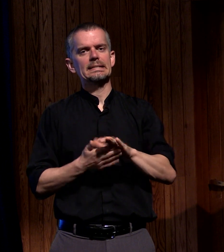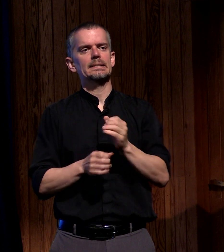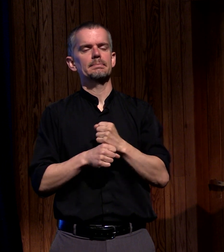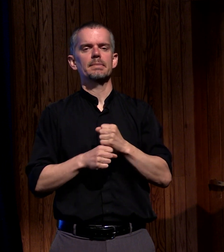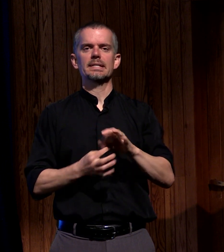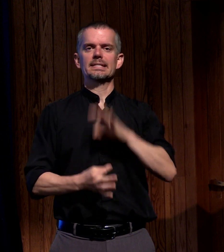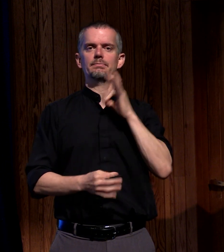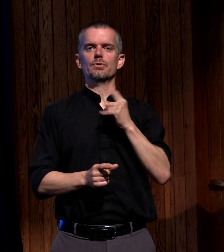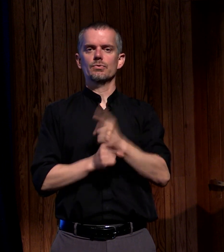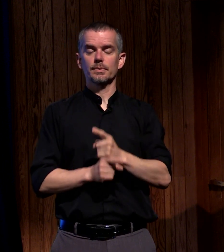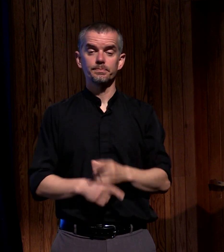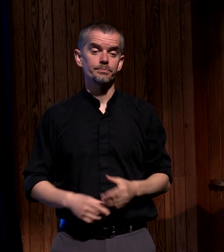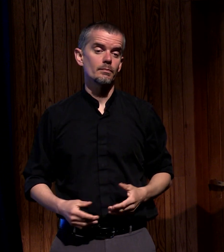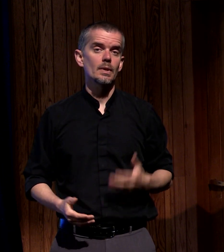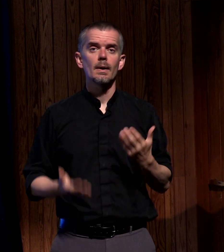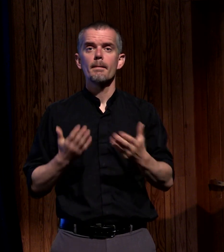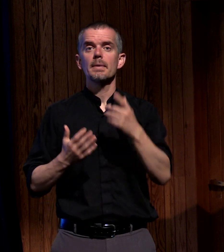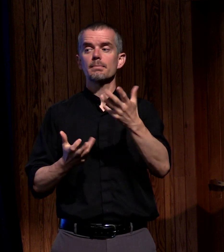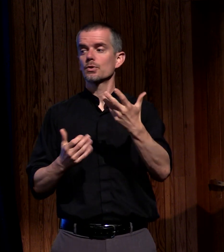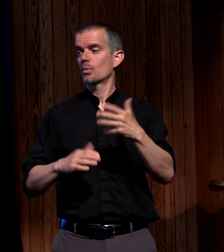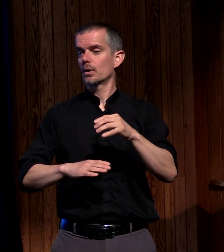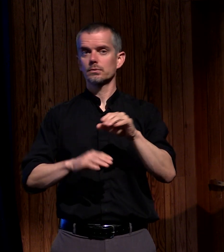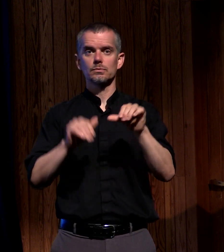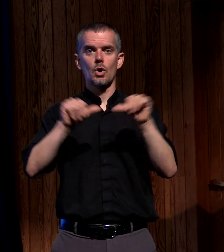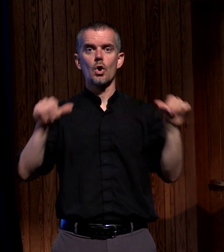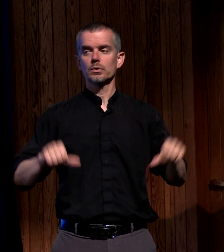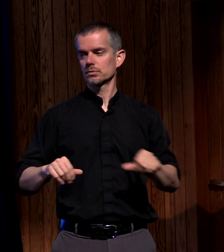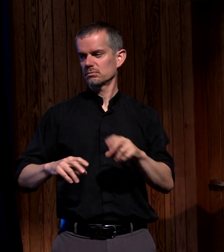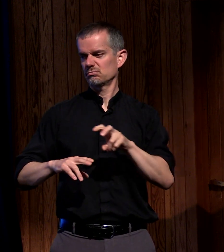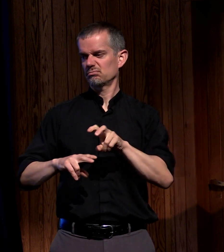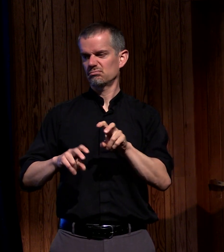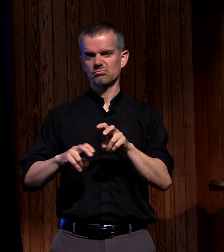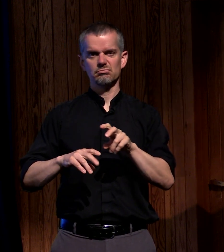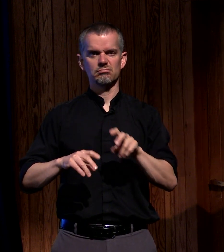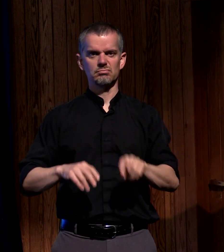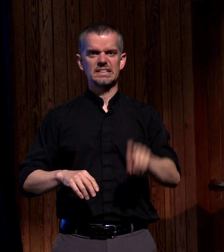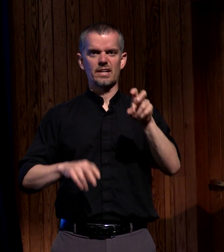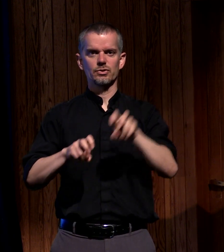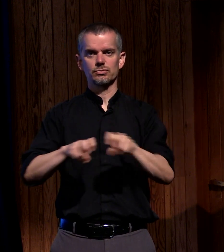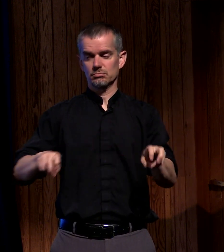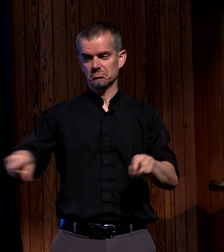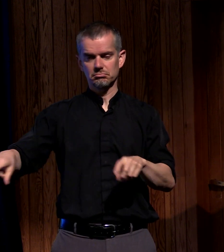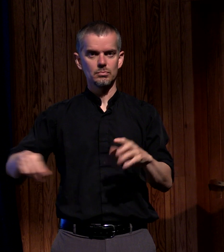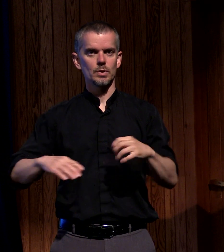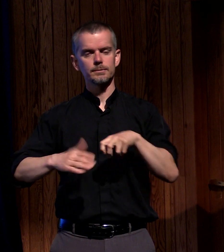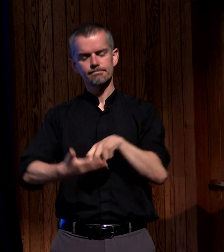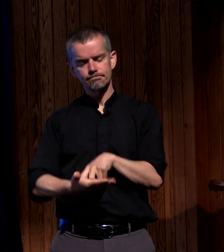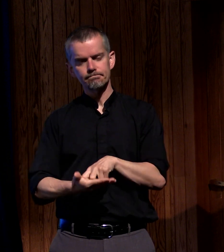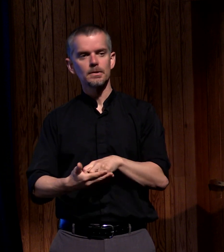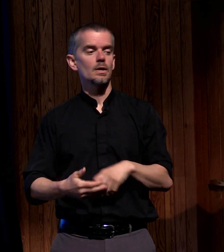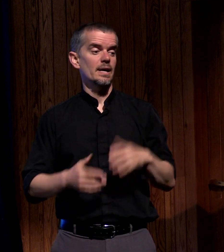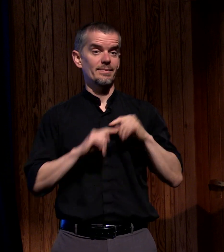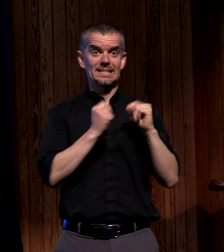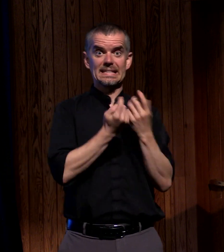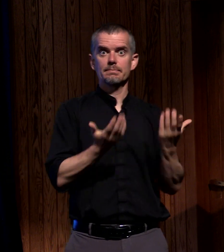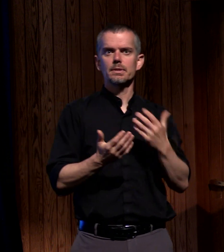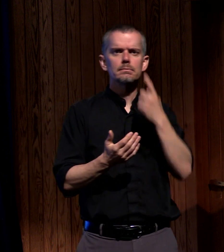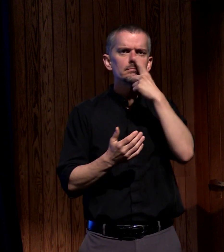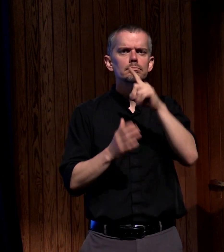maybe you want to come to the altar which will be open we will have a team over here that would love to intercede with you to pray for you